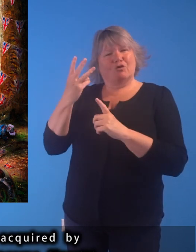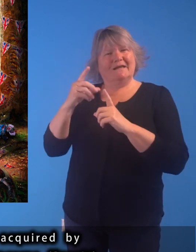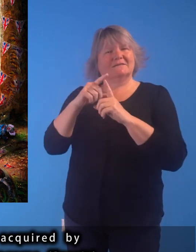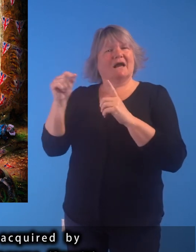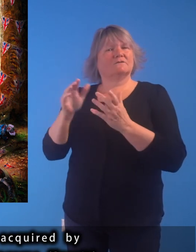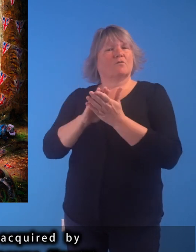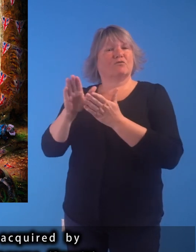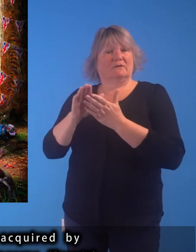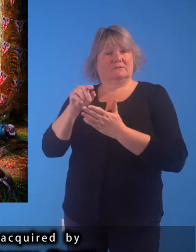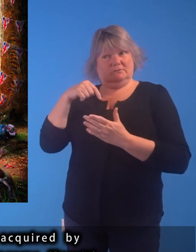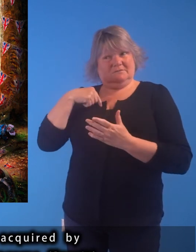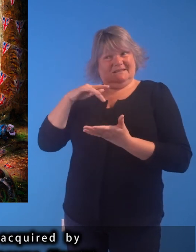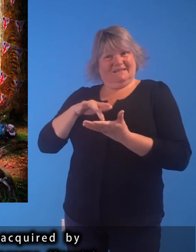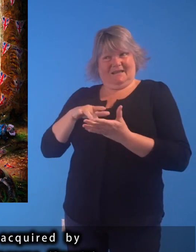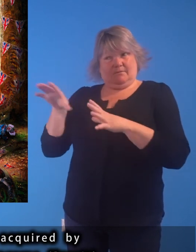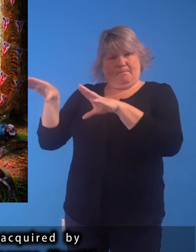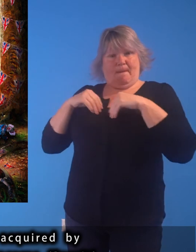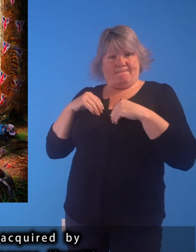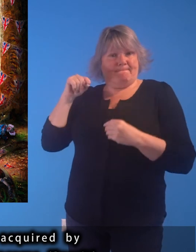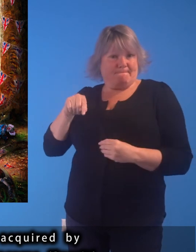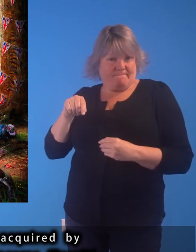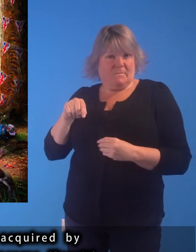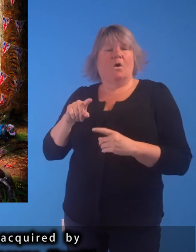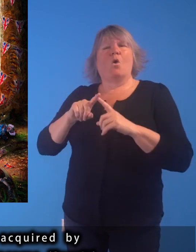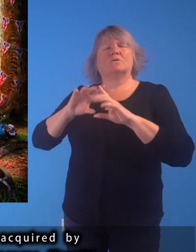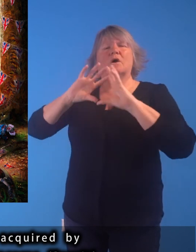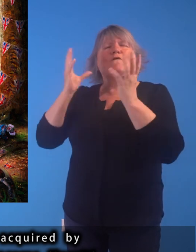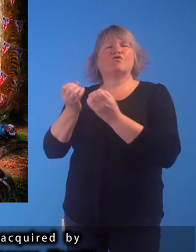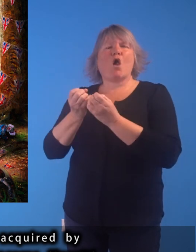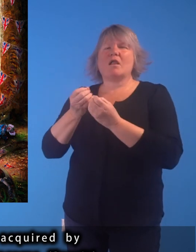prints acquired by the city and the overall narrative concerns Brexit.